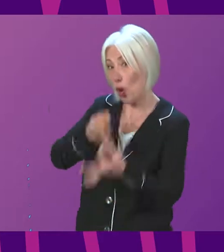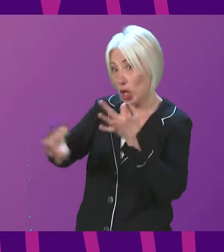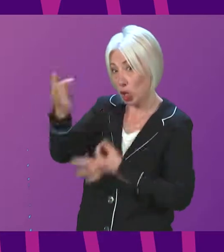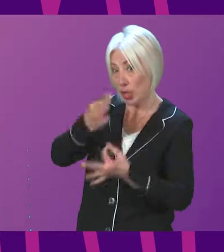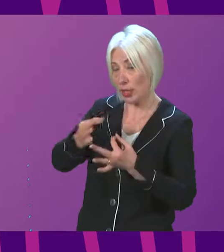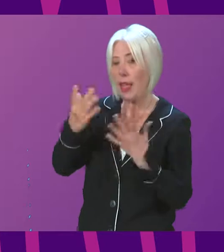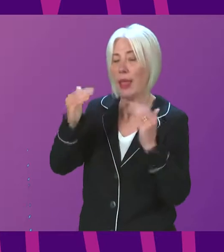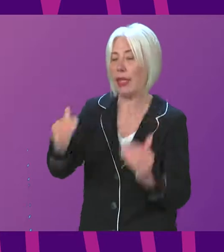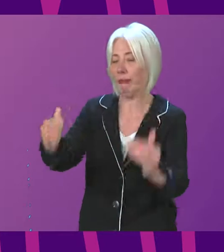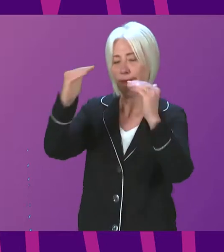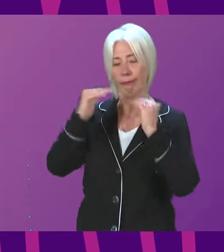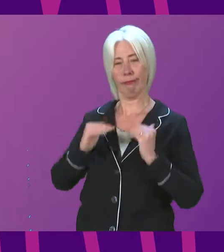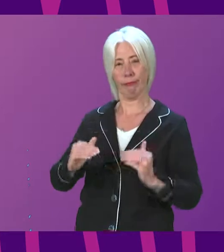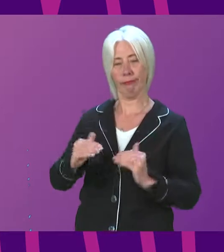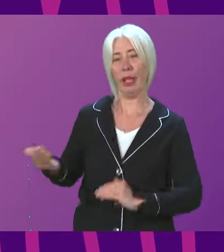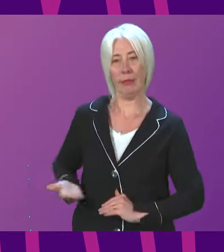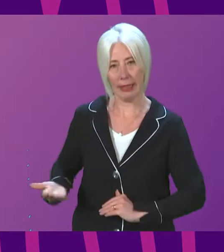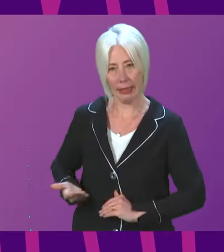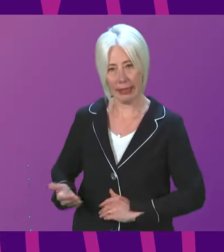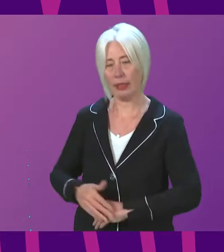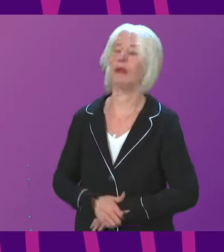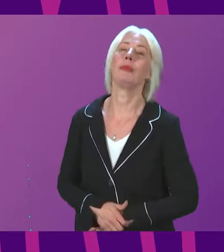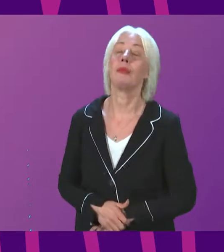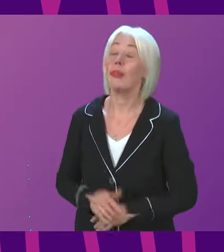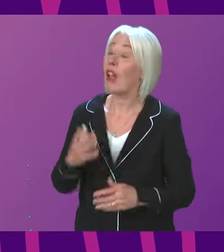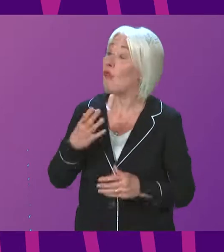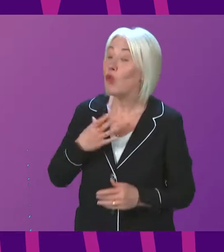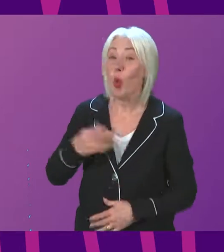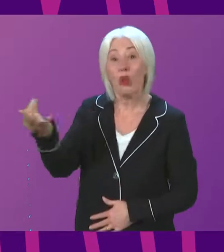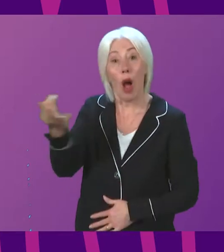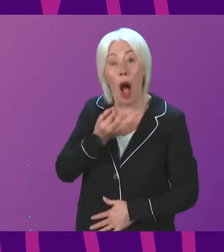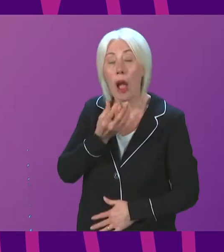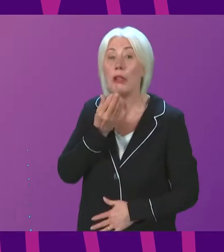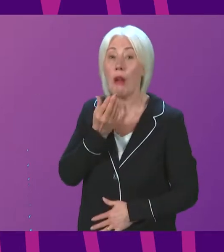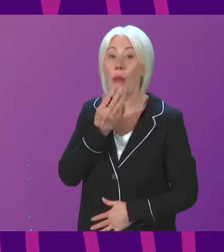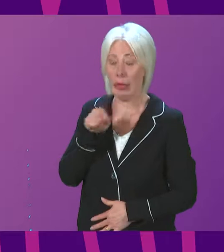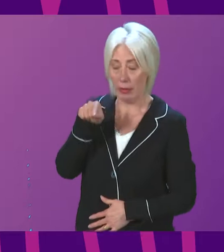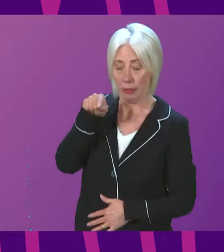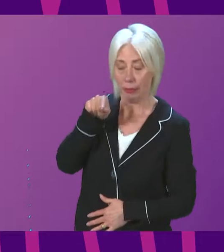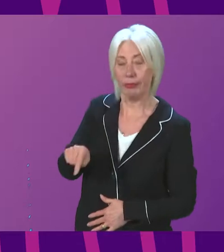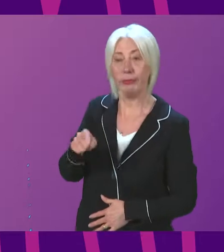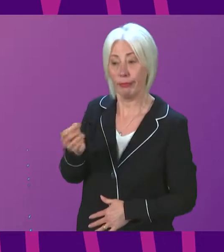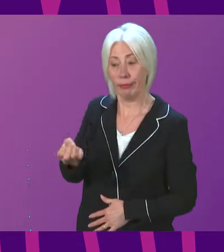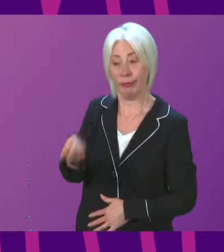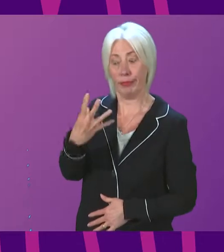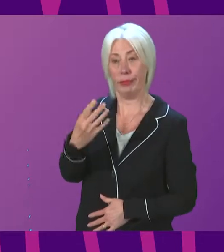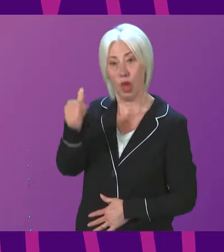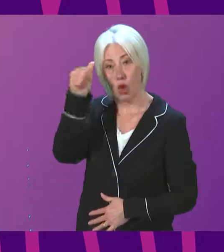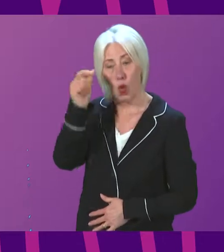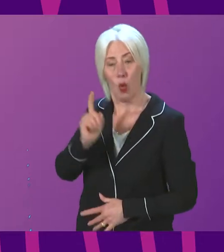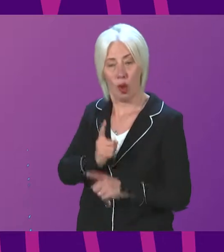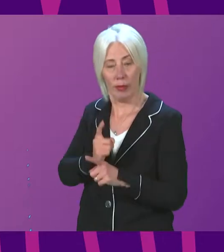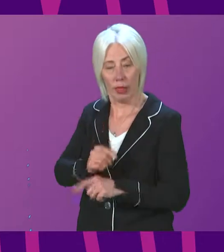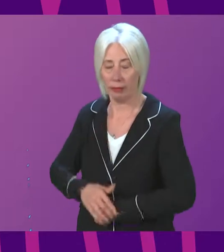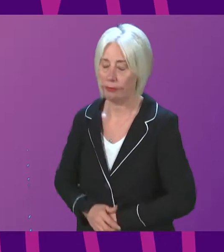which we will move on to the next item of business. I would be grateful if members wish to ask a question where to press their request to speak button now. I call Sandesh